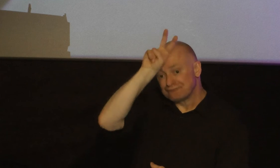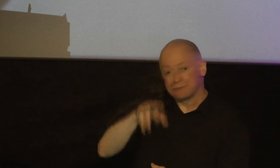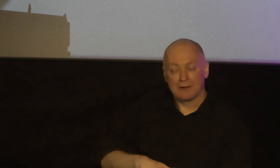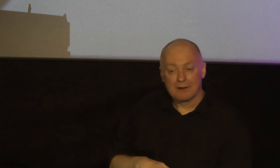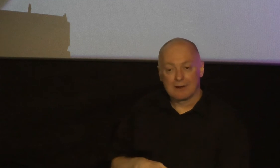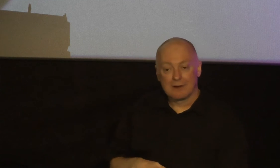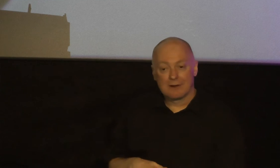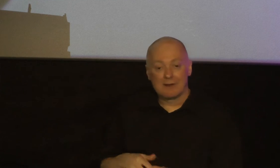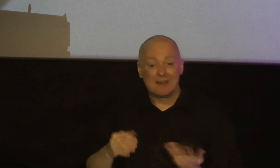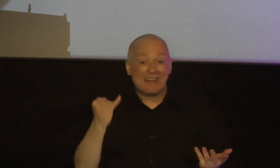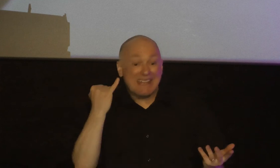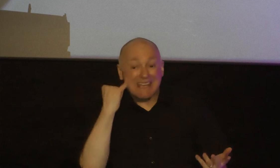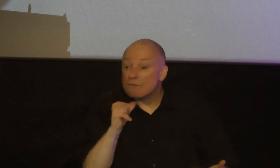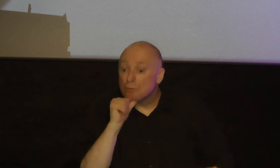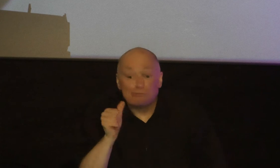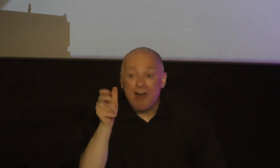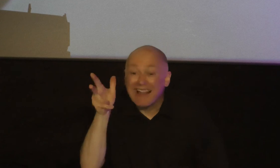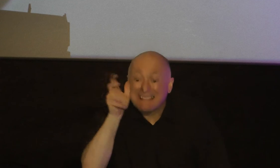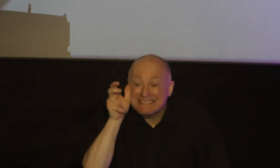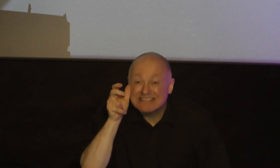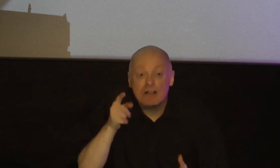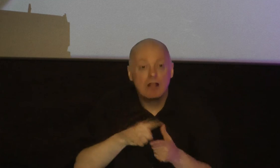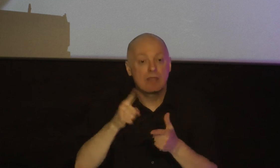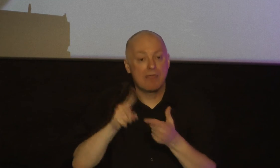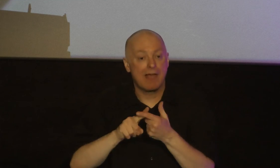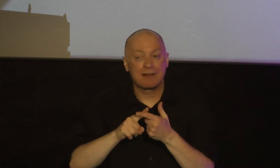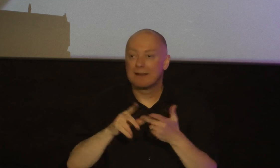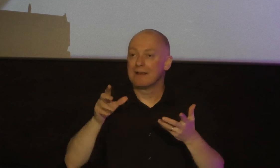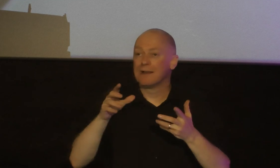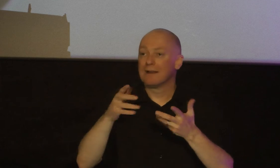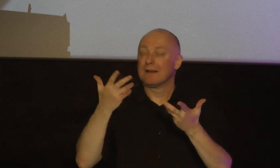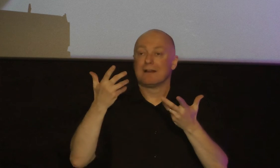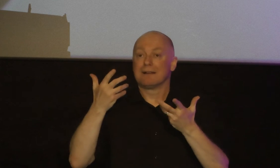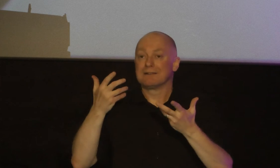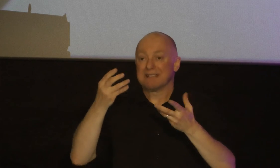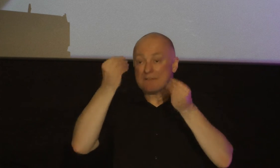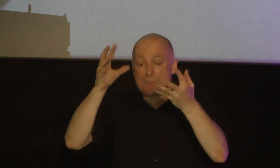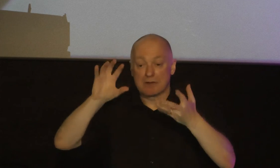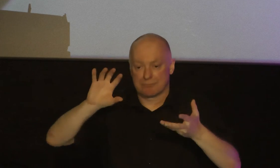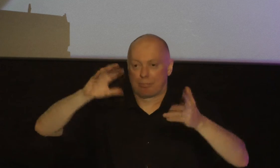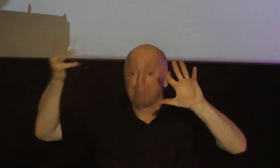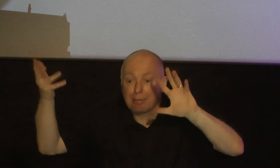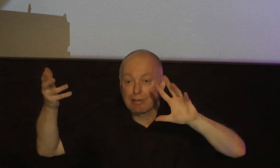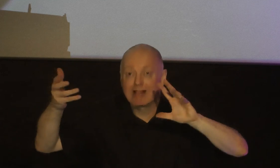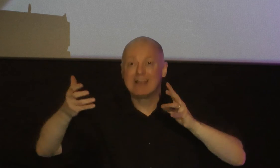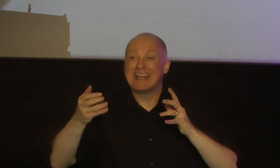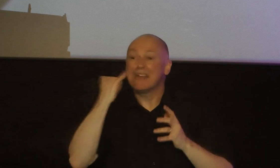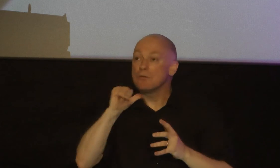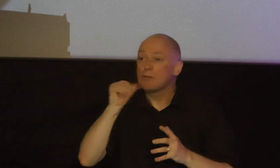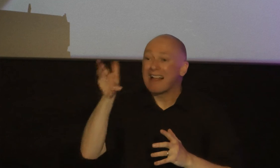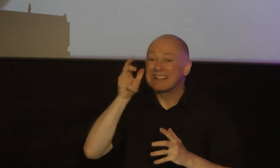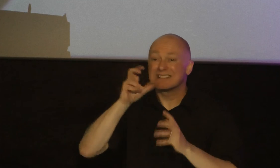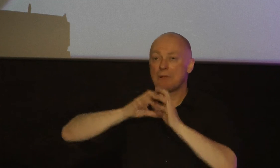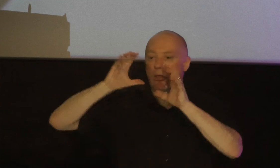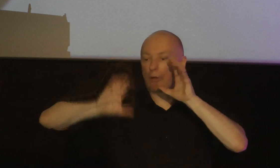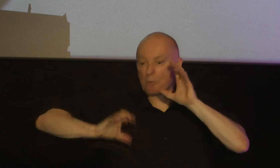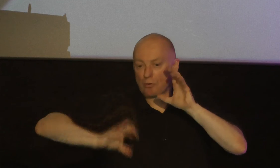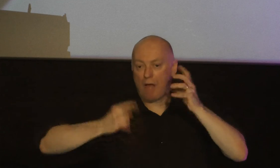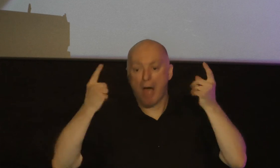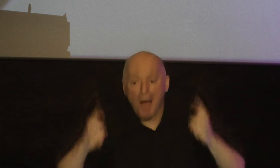wide the door of misinformation a failure to listen opens wide the door to miscommunication a failure to listen opens wide the door